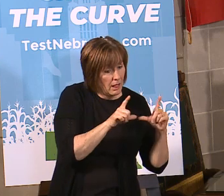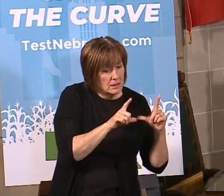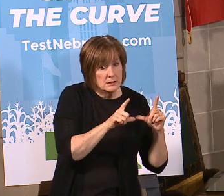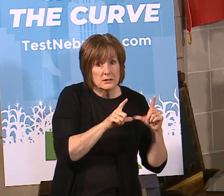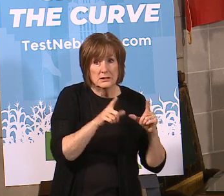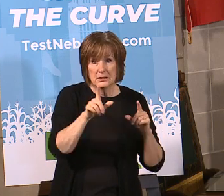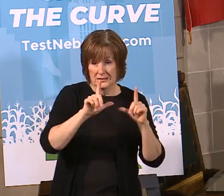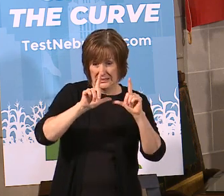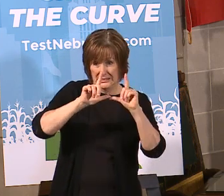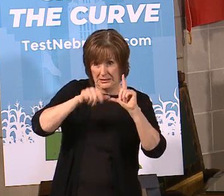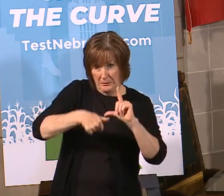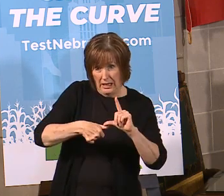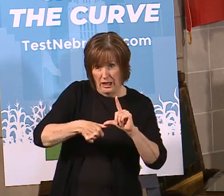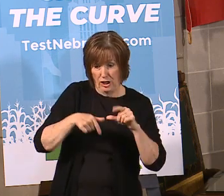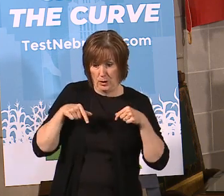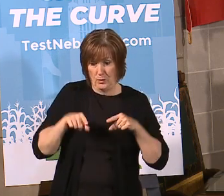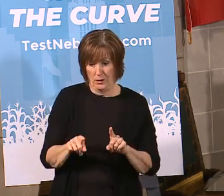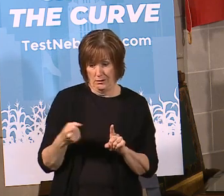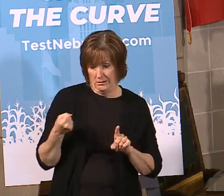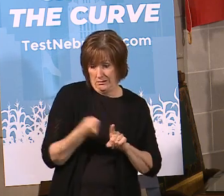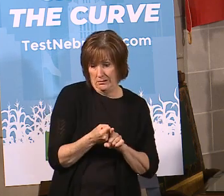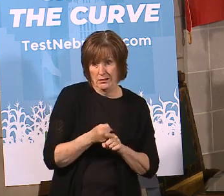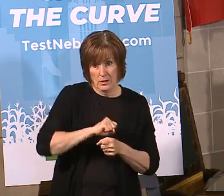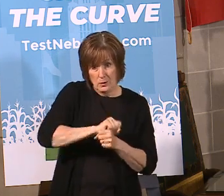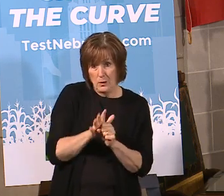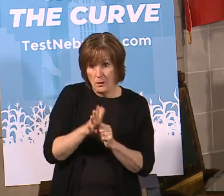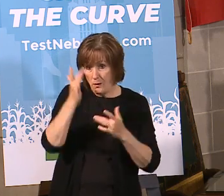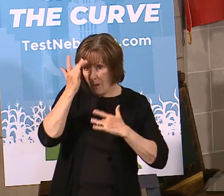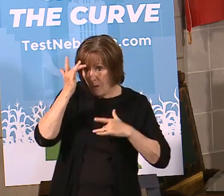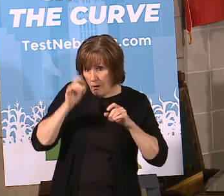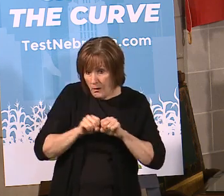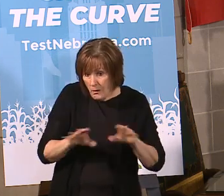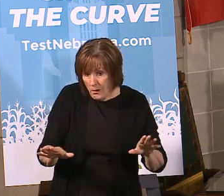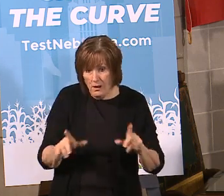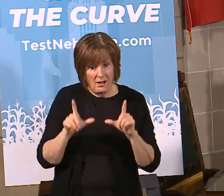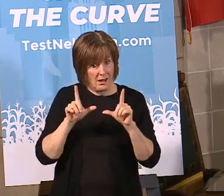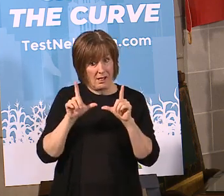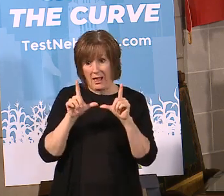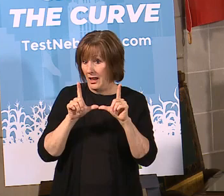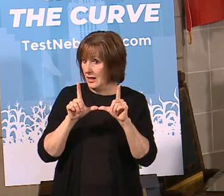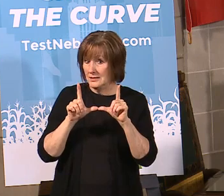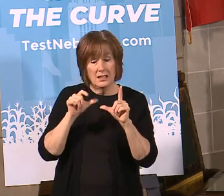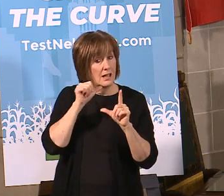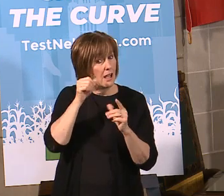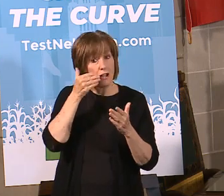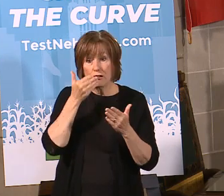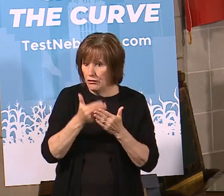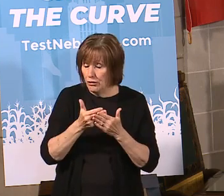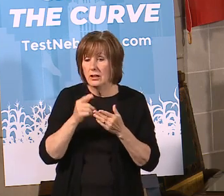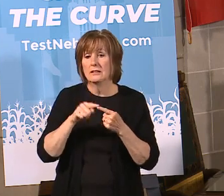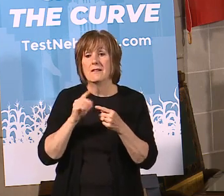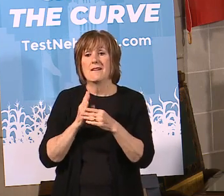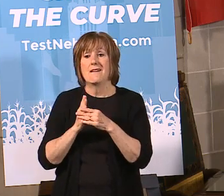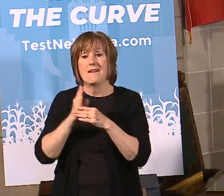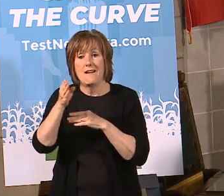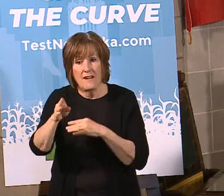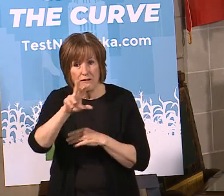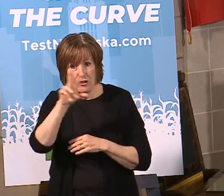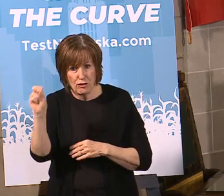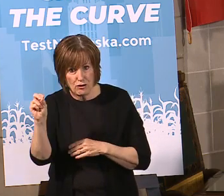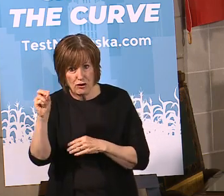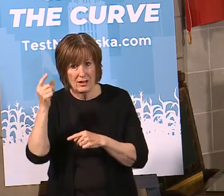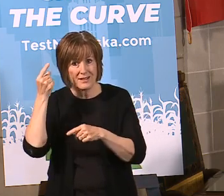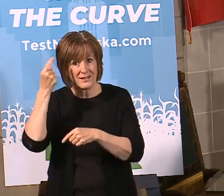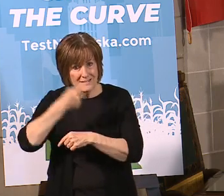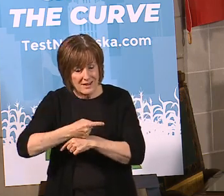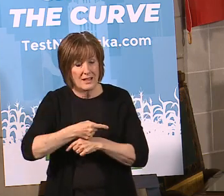within this period of when we've been impacted by the coronavirus, those licenses are good until 30 days after this emergency ends. So those